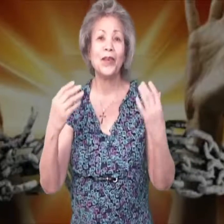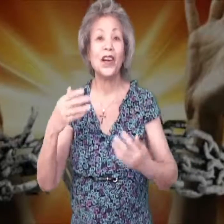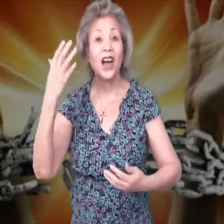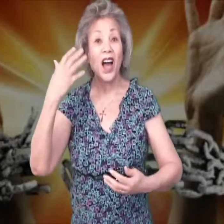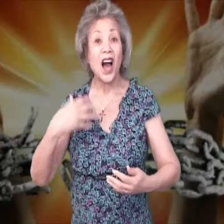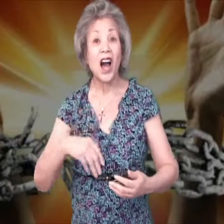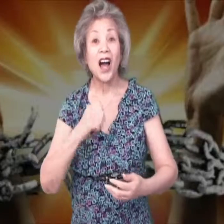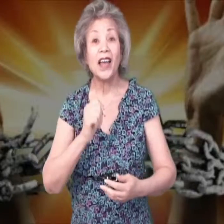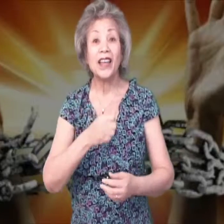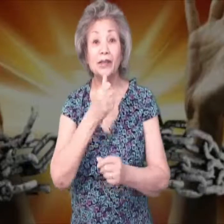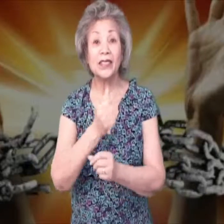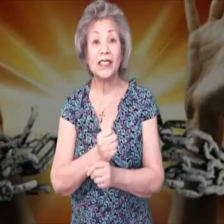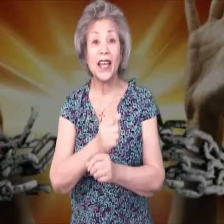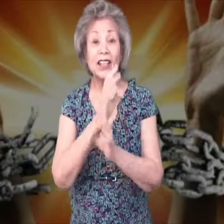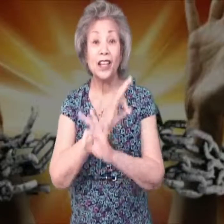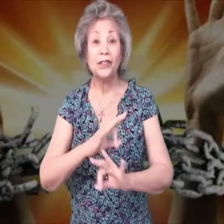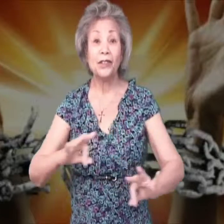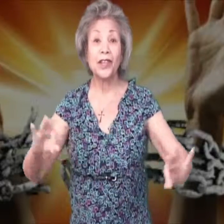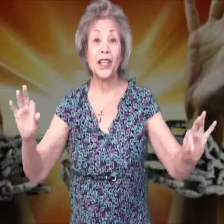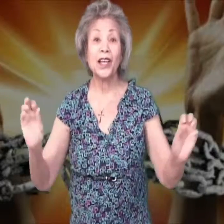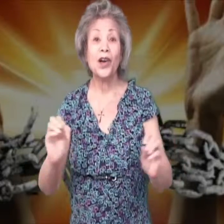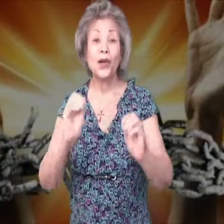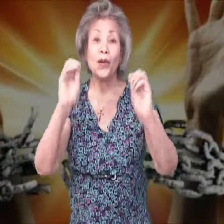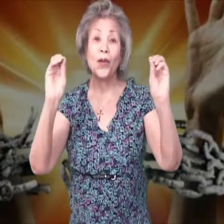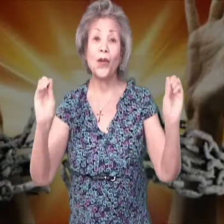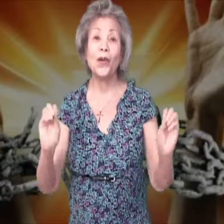I am set free, oh.